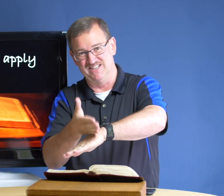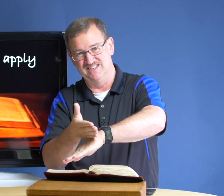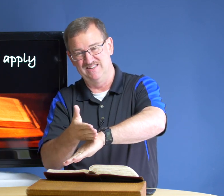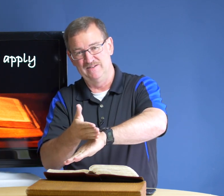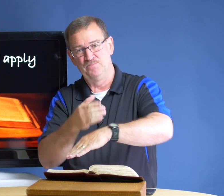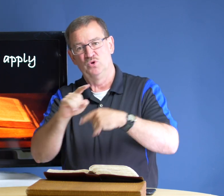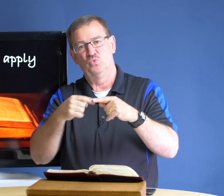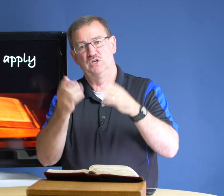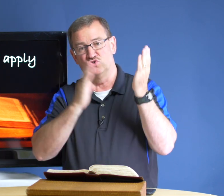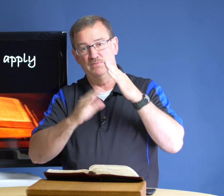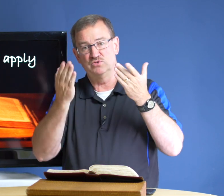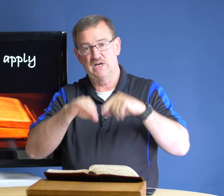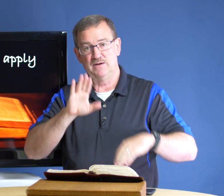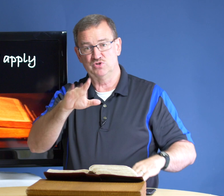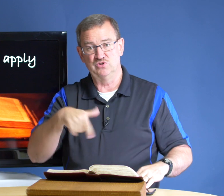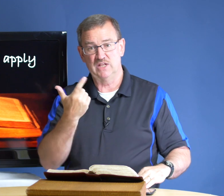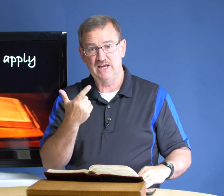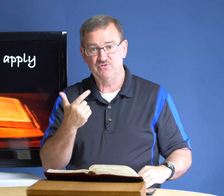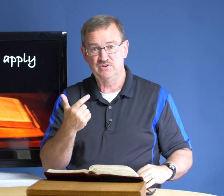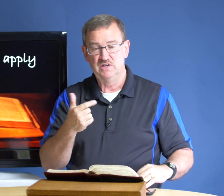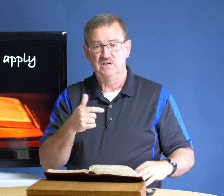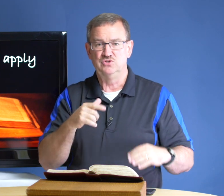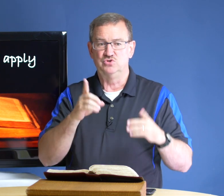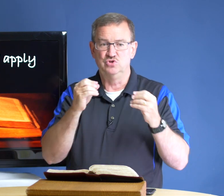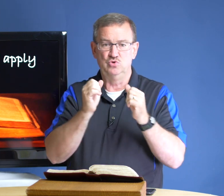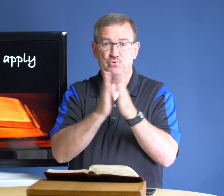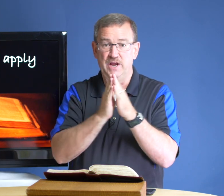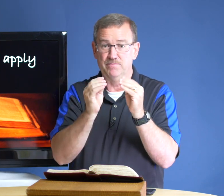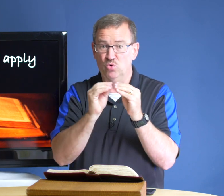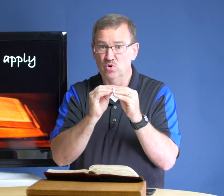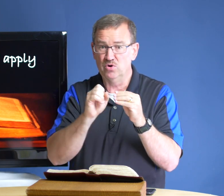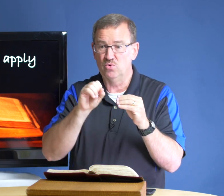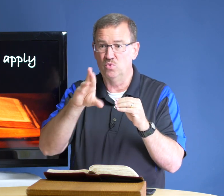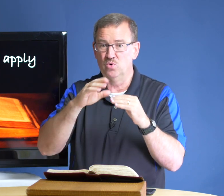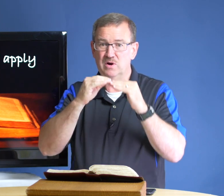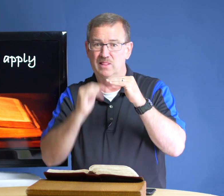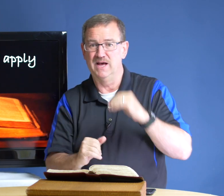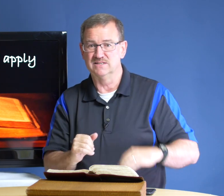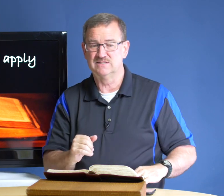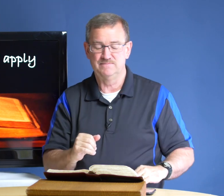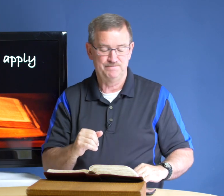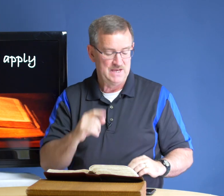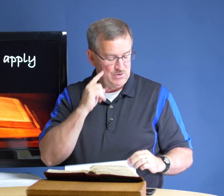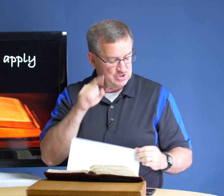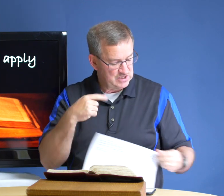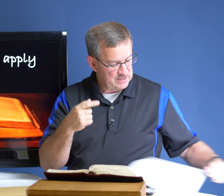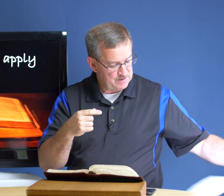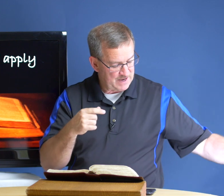when troubles come to your life do you pray more or less i want you to think about